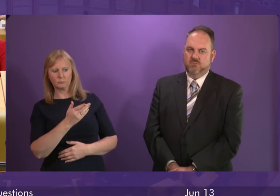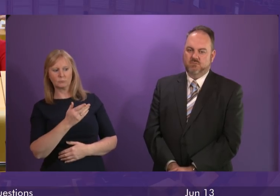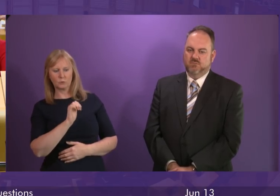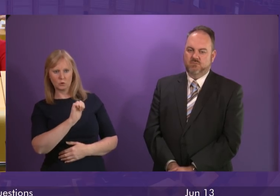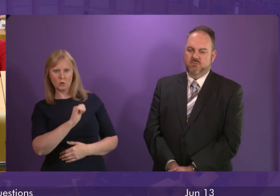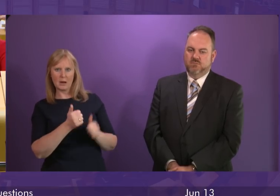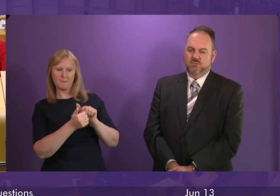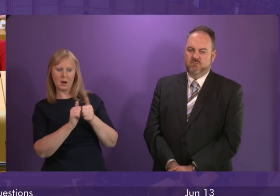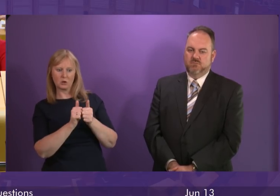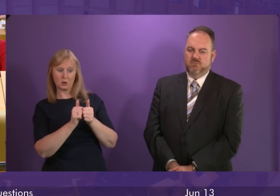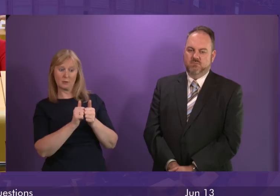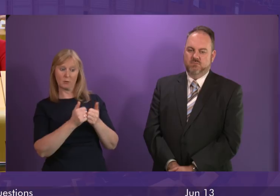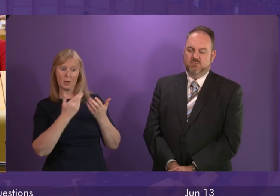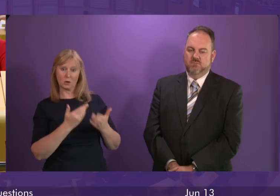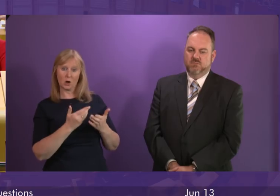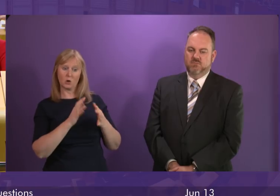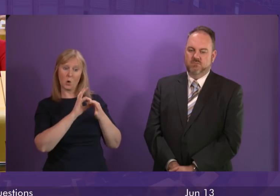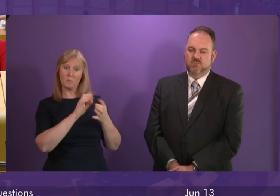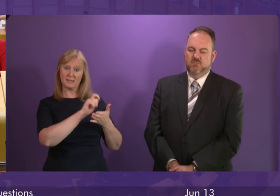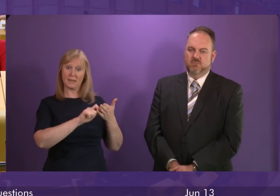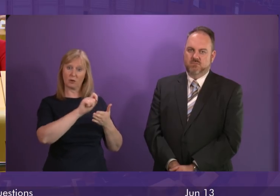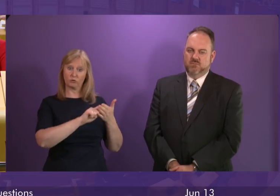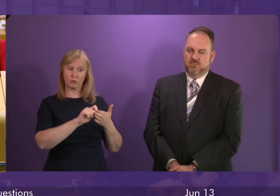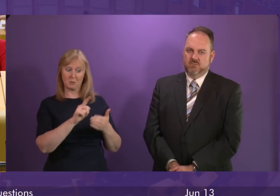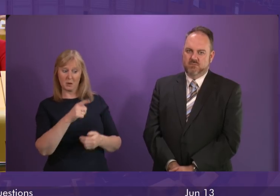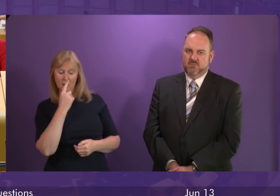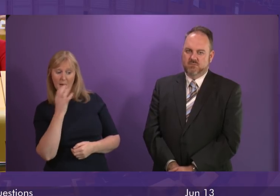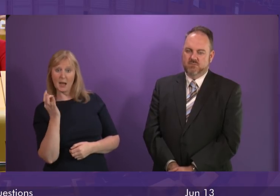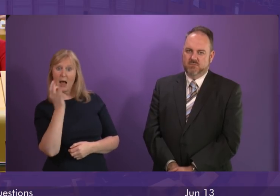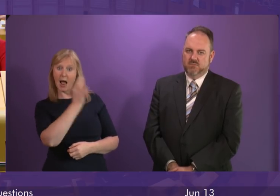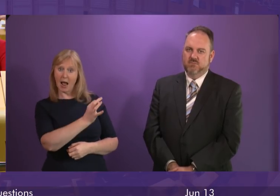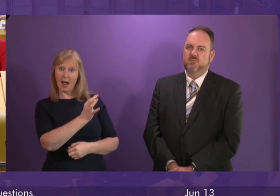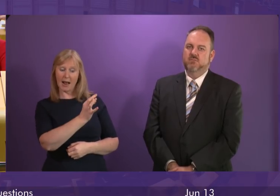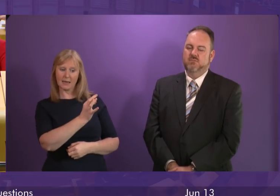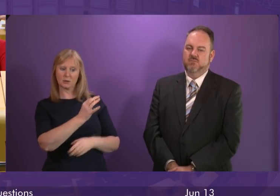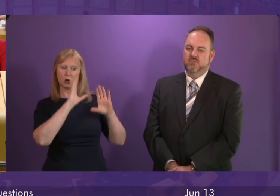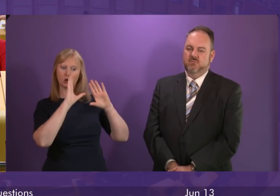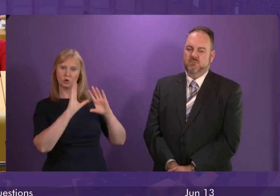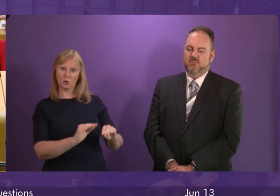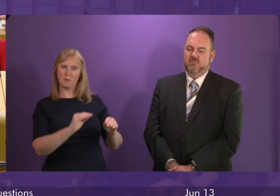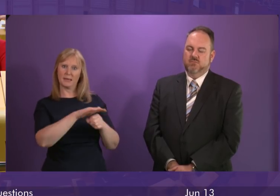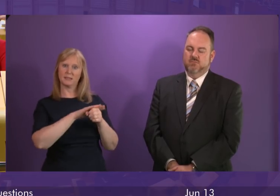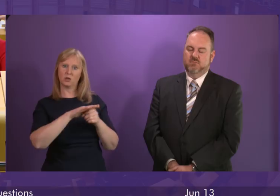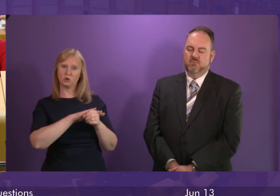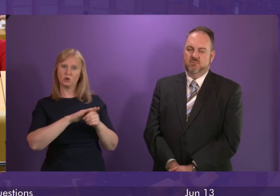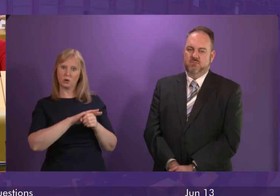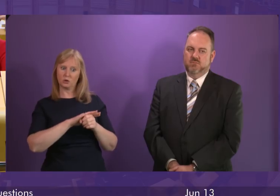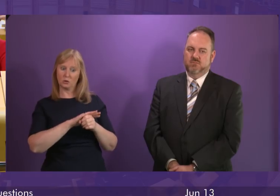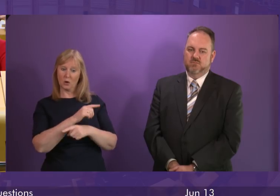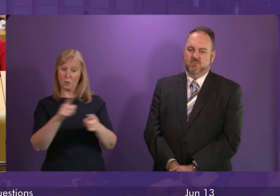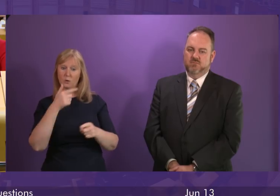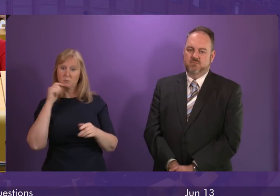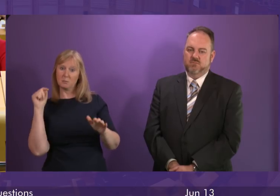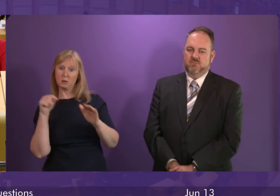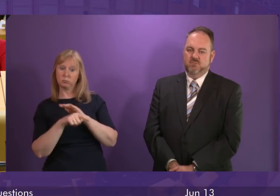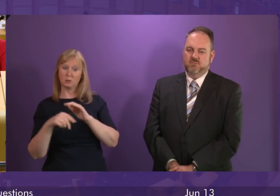moment with the current Home Secretary, will take the opportunity to ask the Home Secretary to end a situation where people can be evicted from their